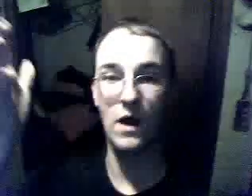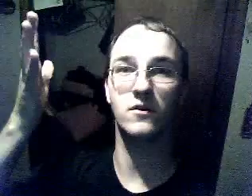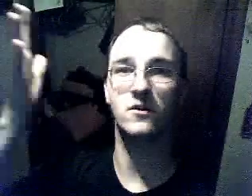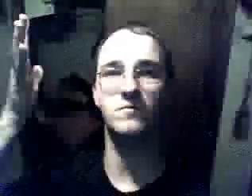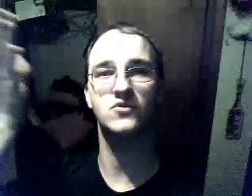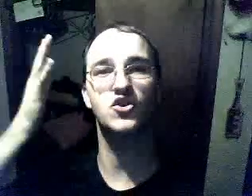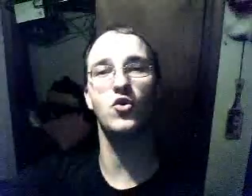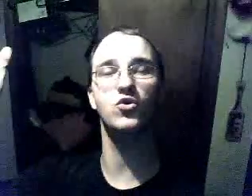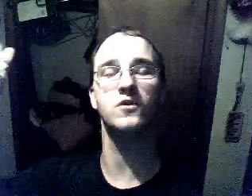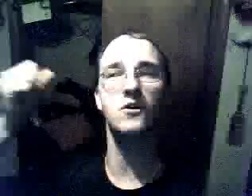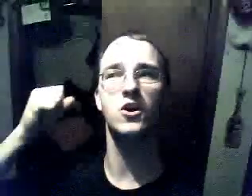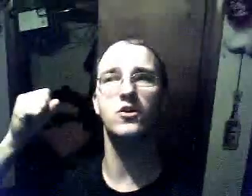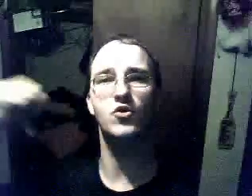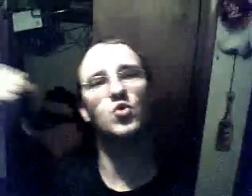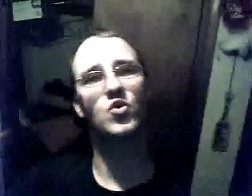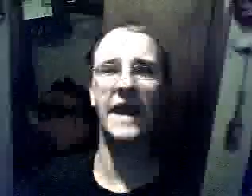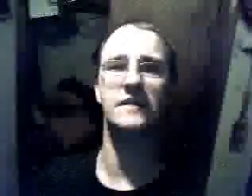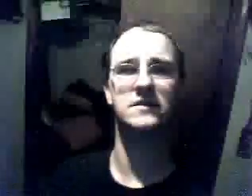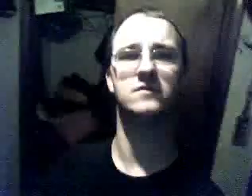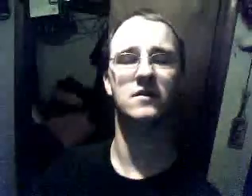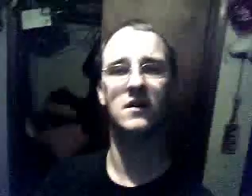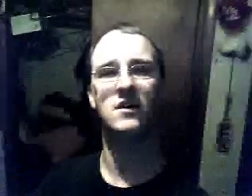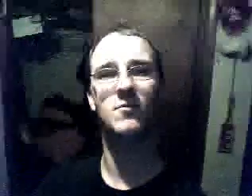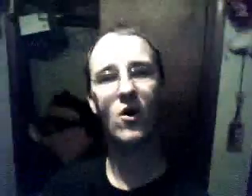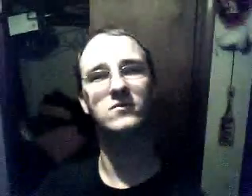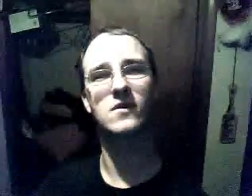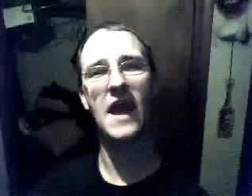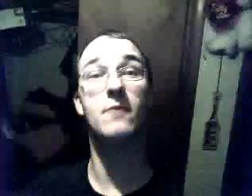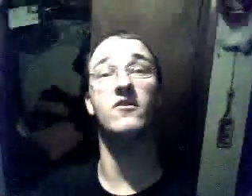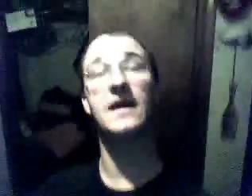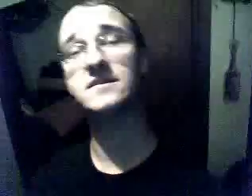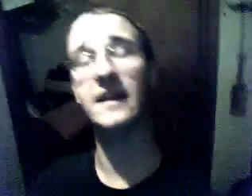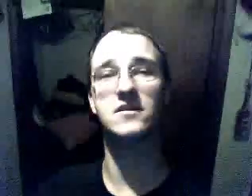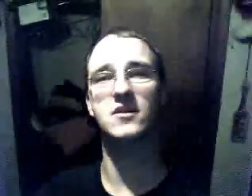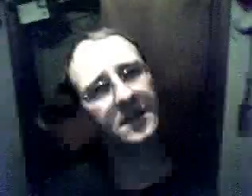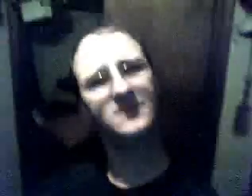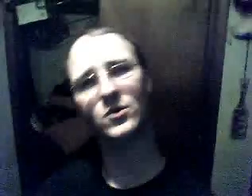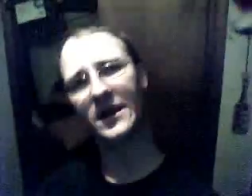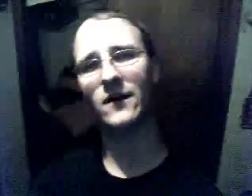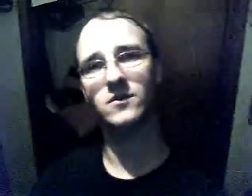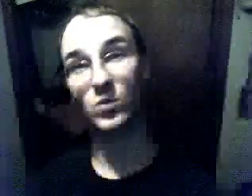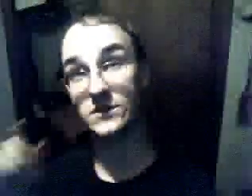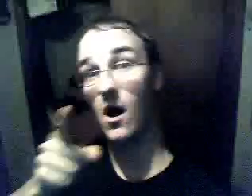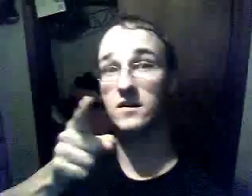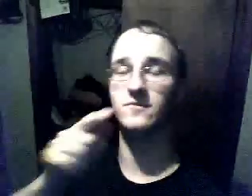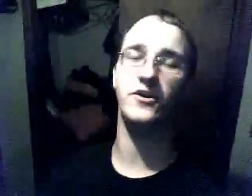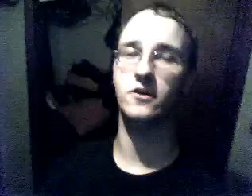Welcome to good old Google Kansas. My own capital of my state has completely sold out, which is awesome, Phil.